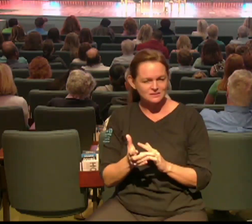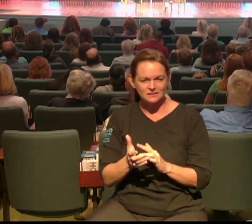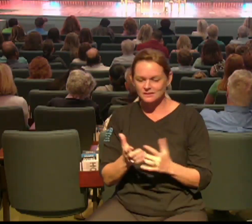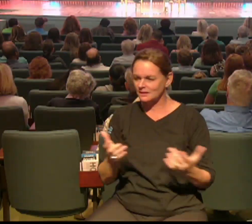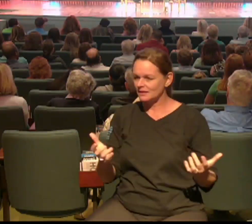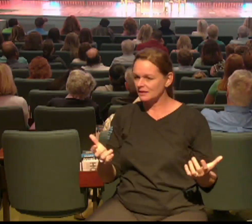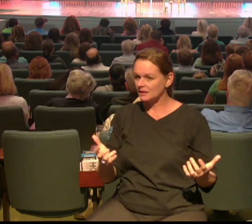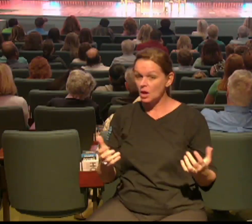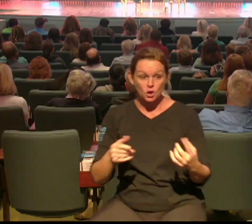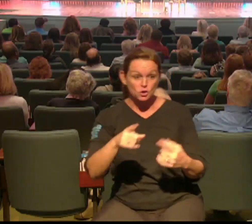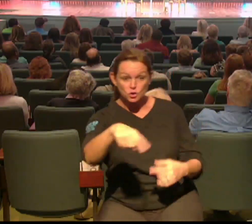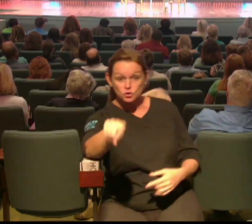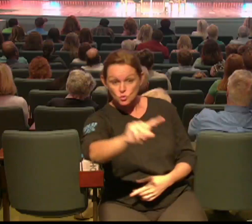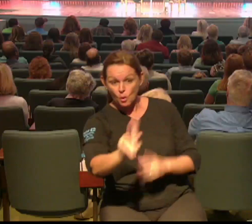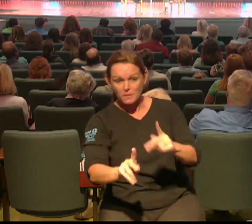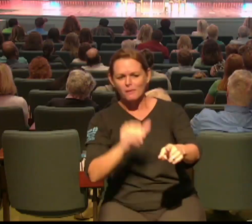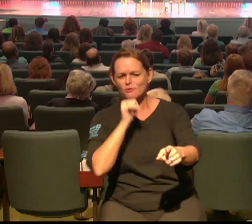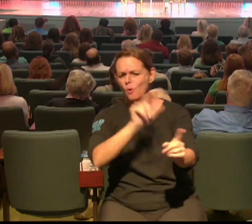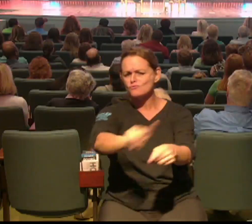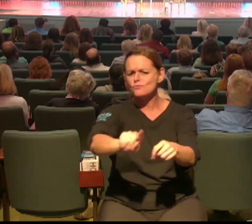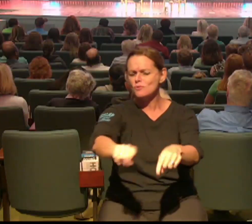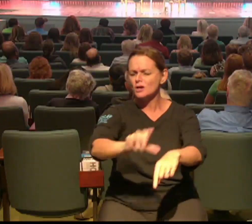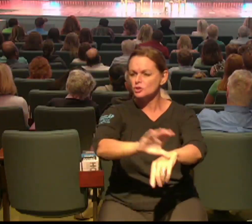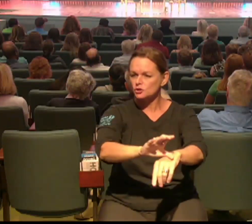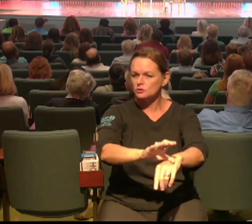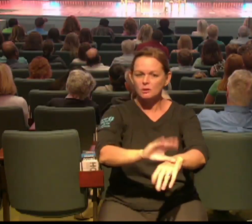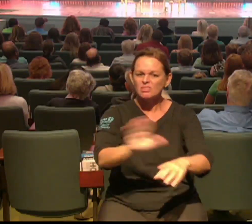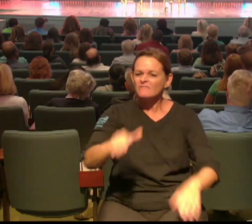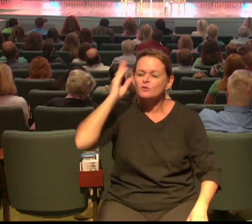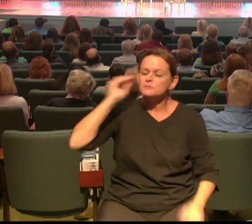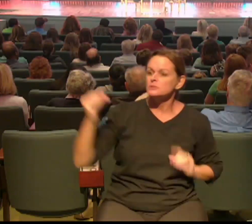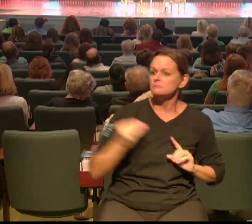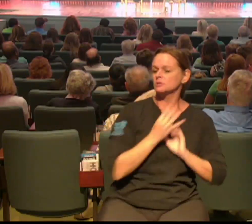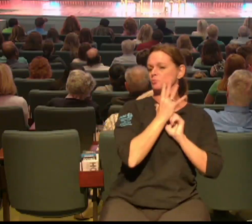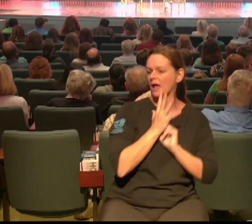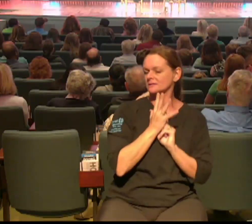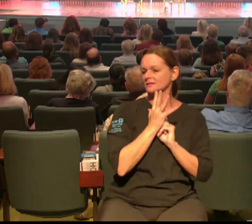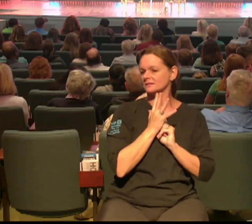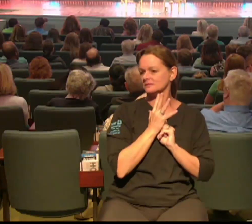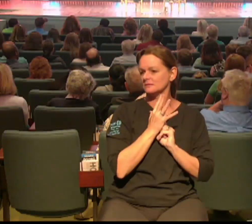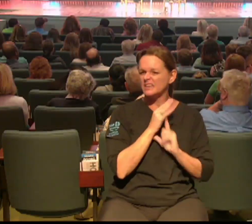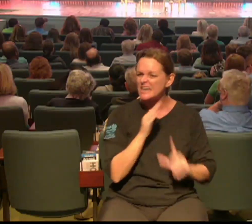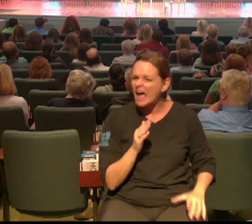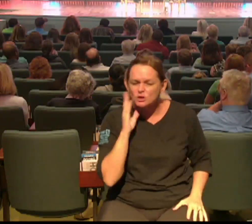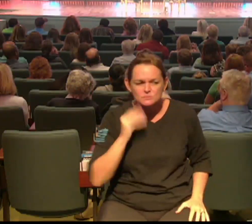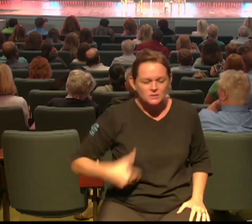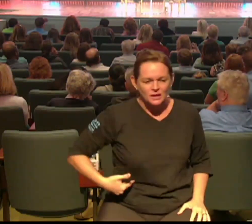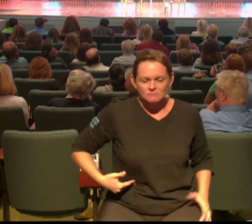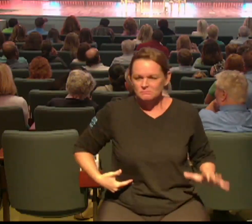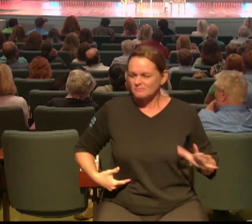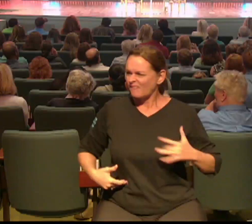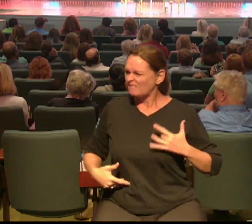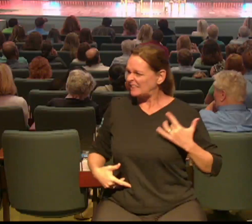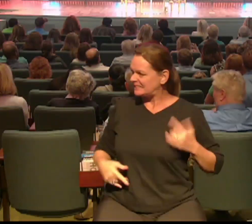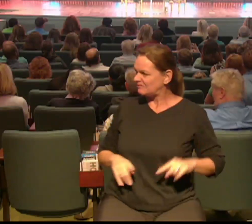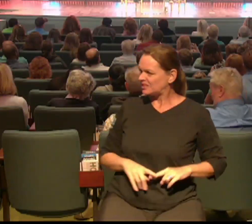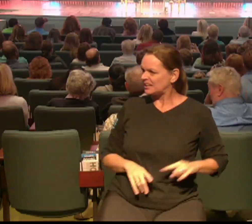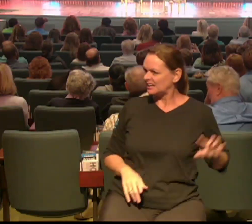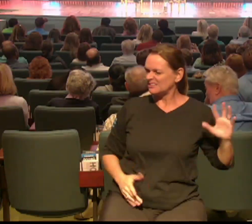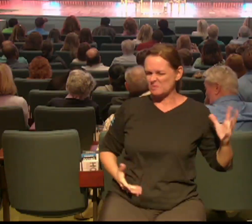friends will ever get they have not experienced the presence of Jesus in their life they haven't experienced the comfort and the peace that he came to bring but when they get